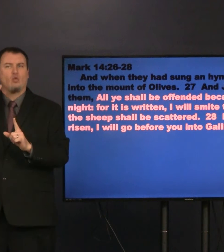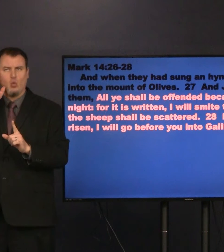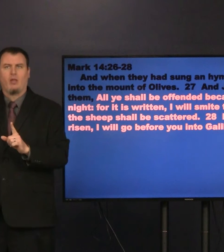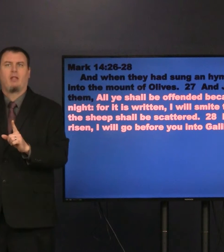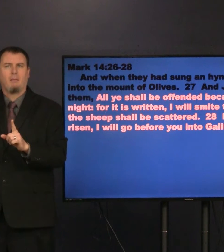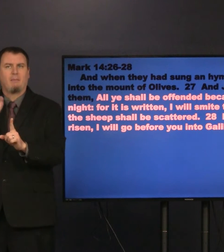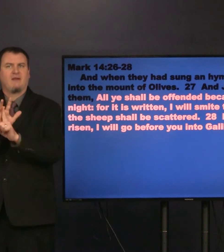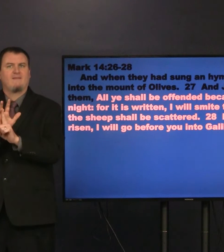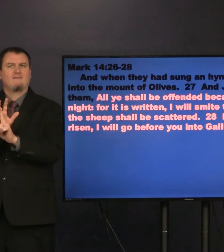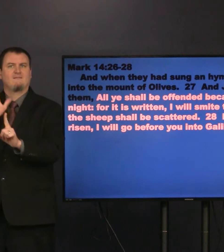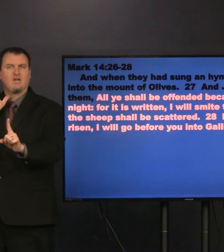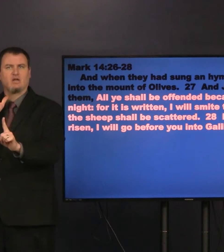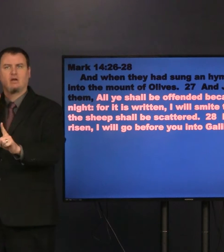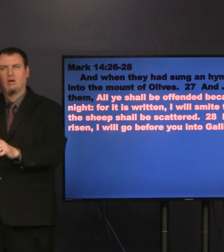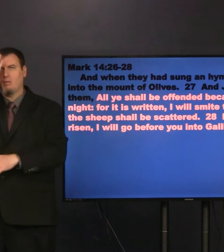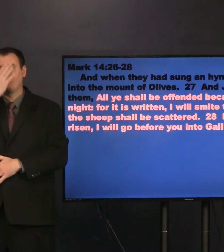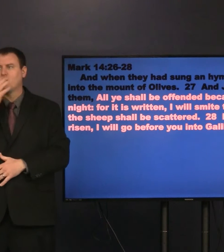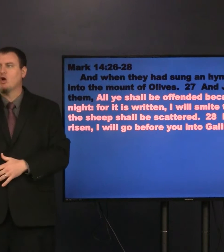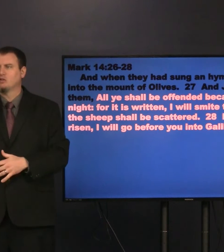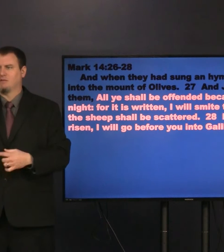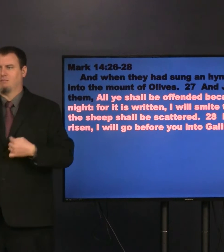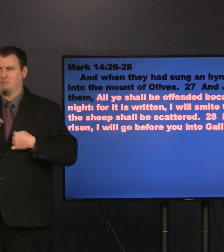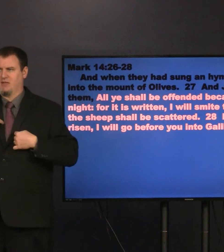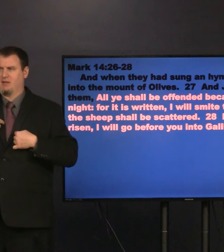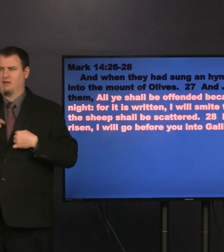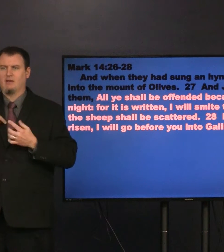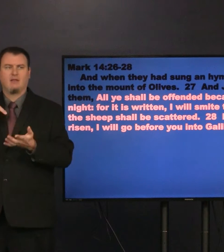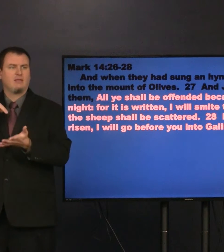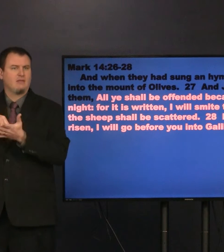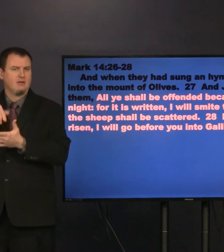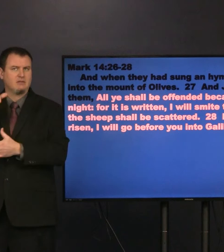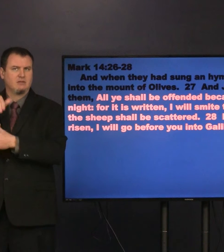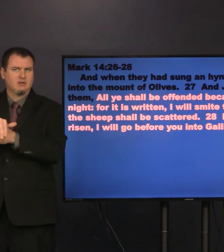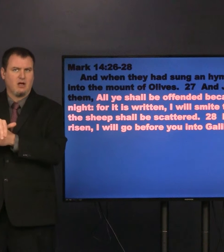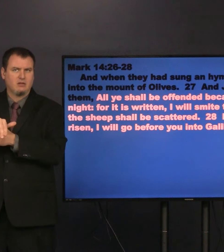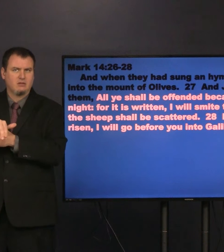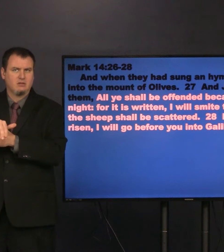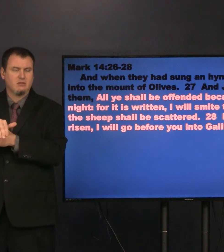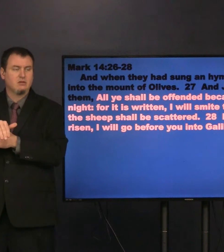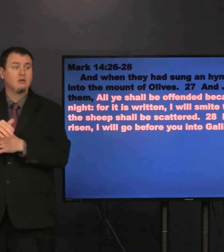to distance yourself. You cause on me this night.